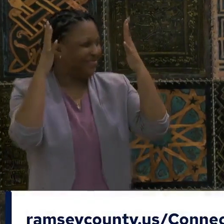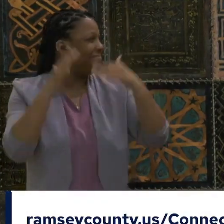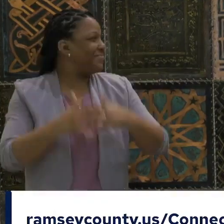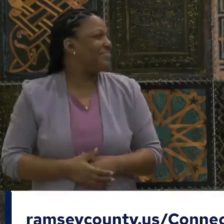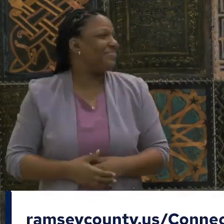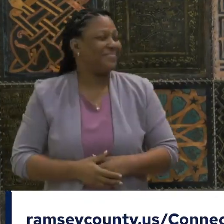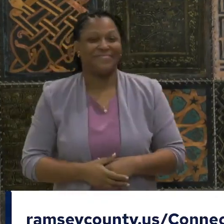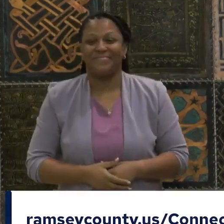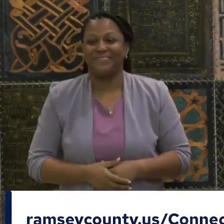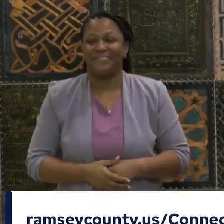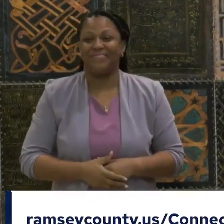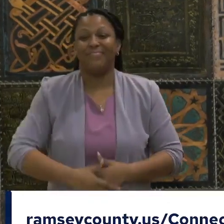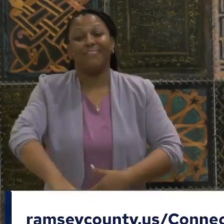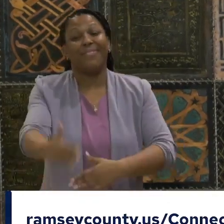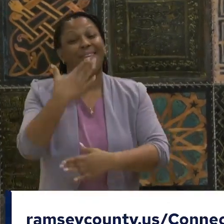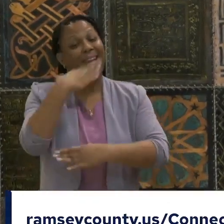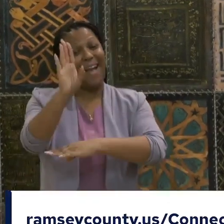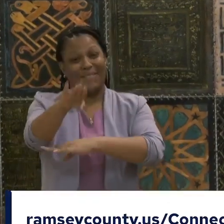Good afternoon.